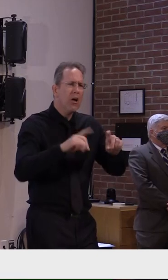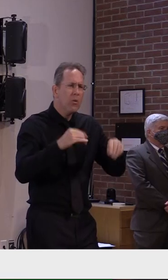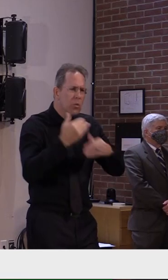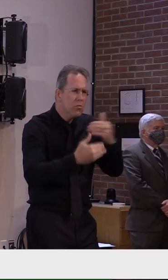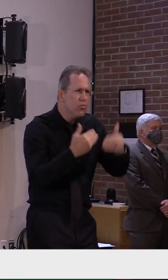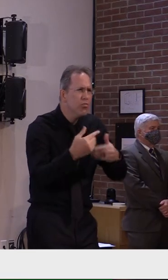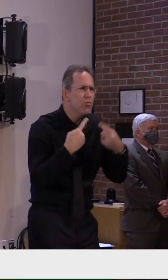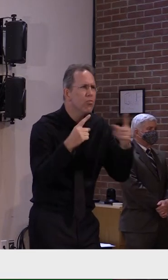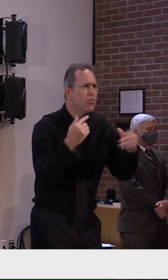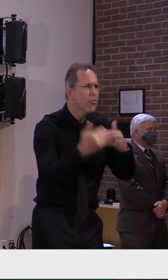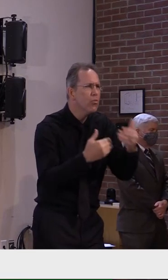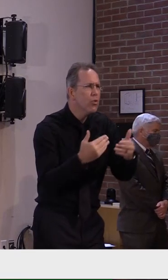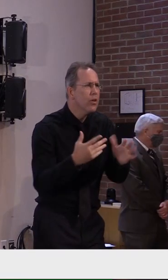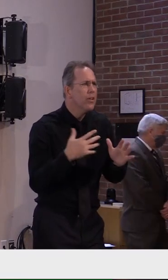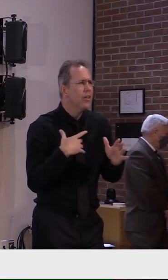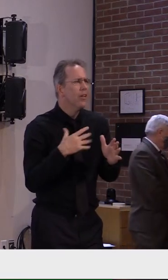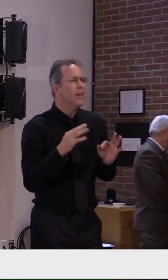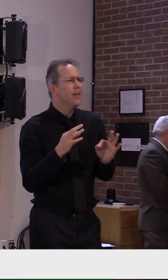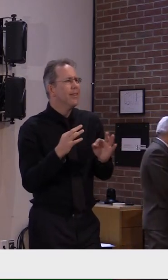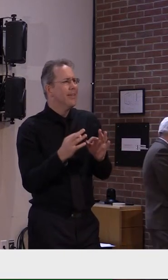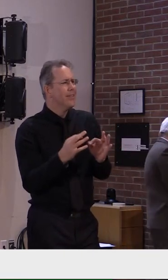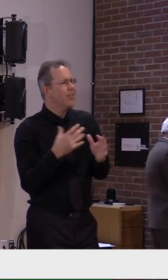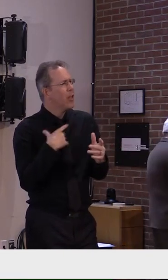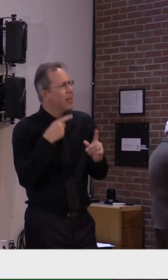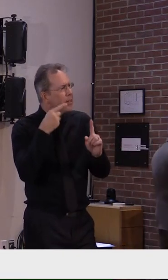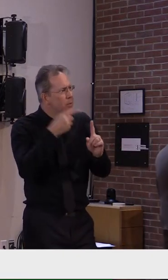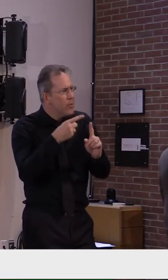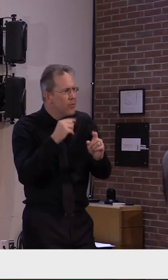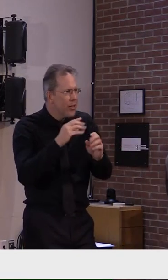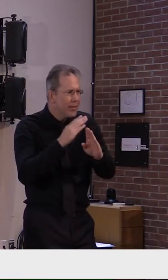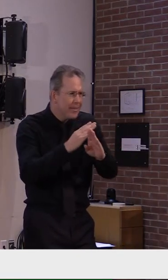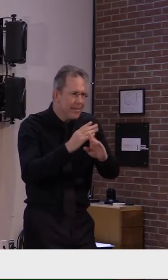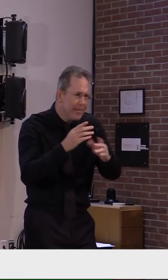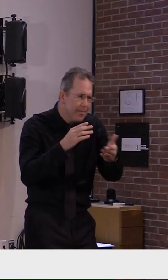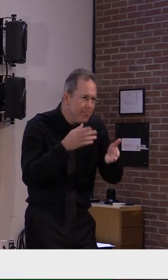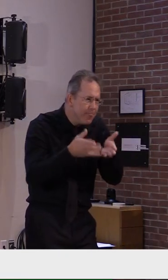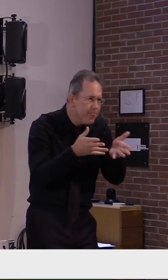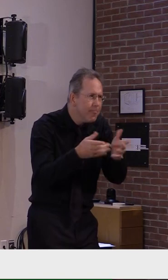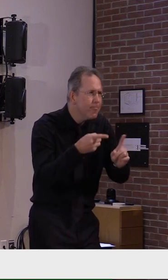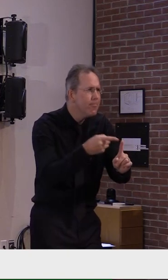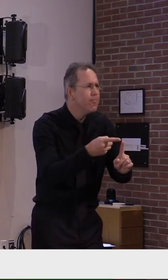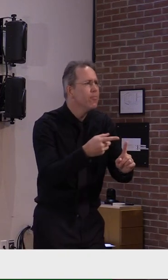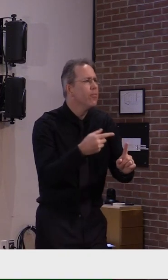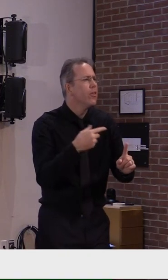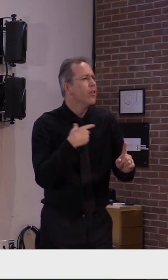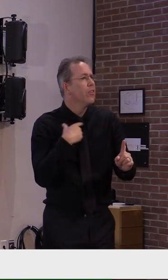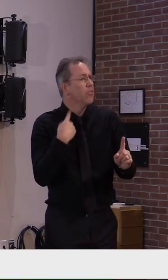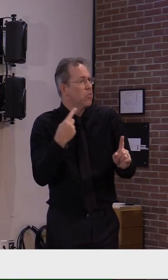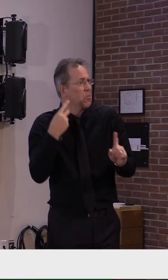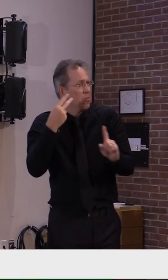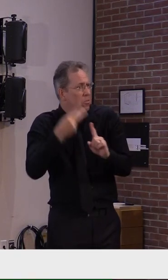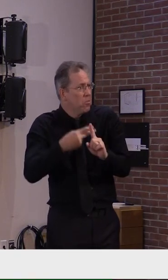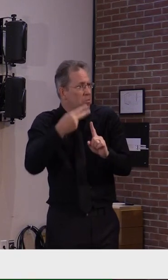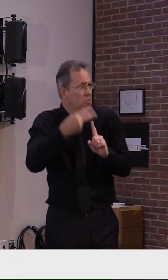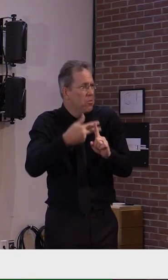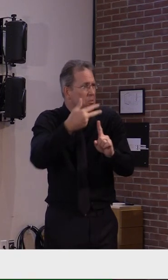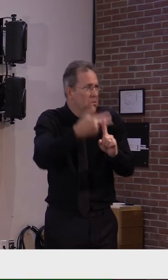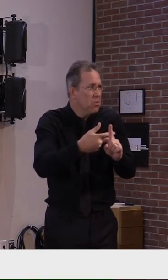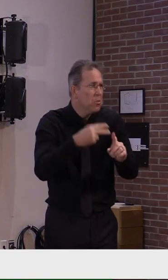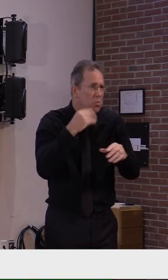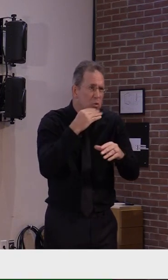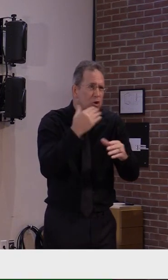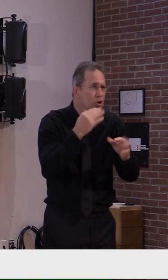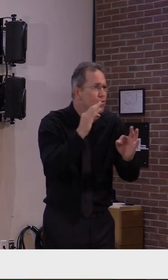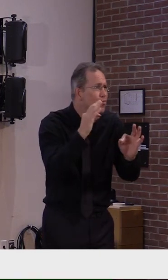we can get back to whatever the normal was over the last three or four months as we await a vaccine, which is really